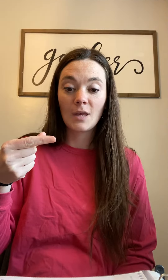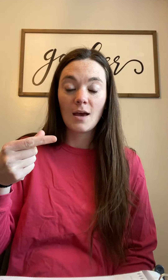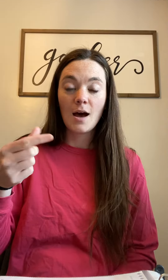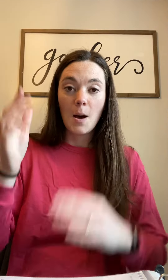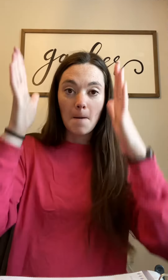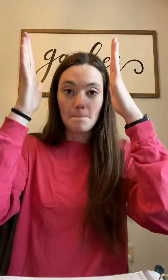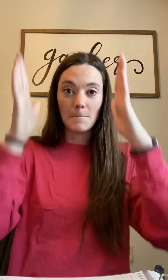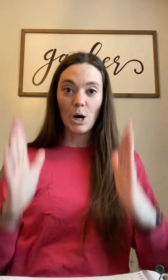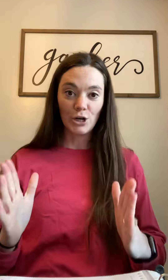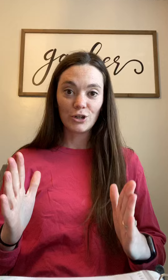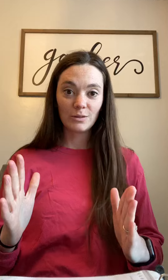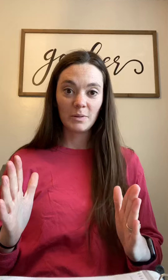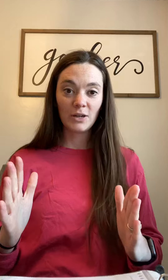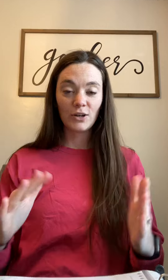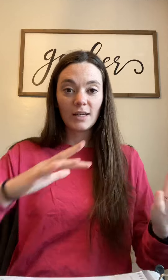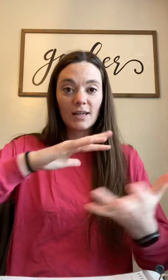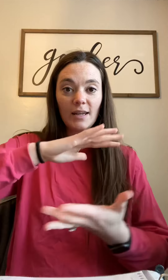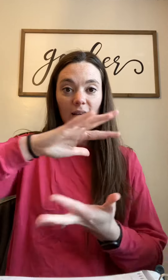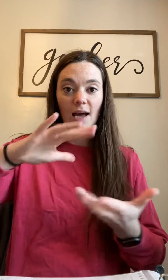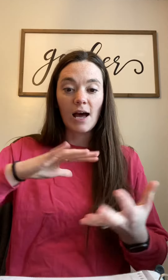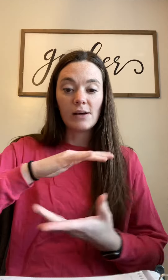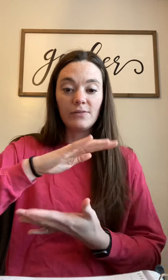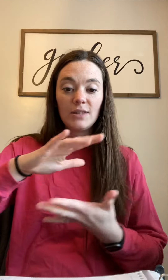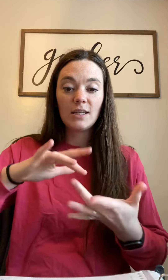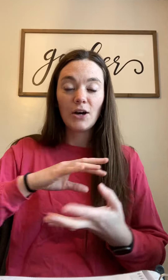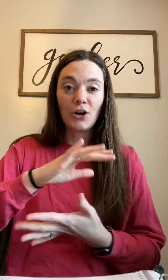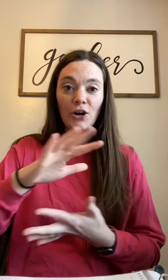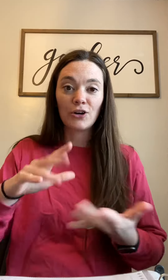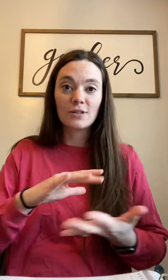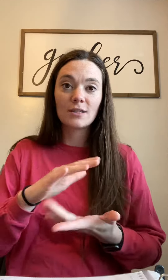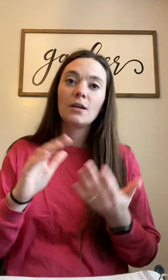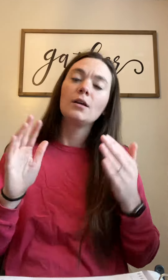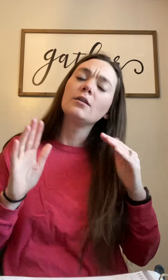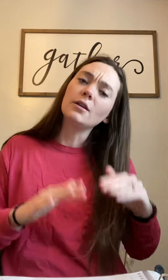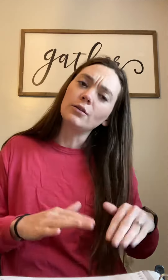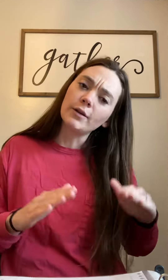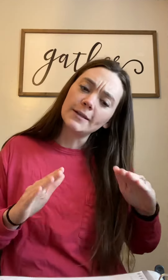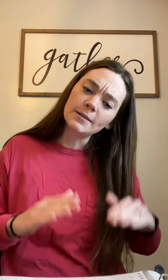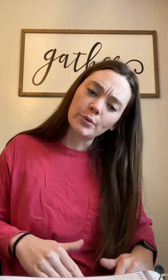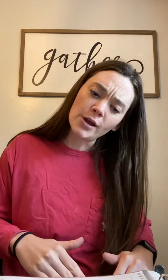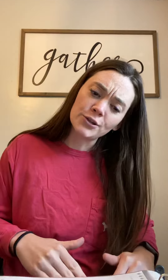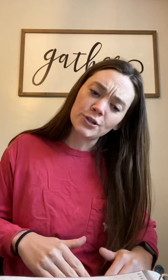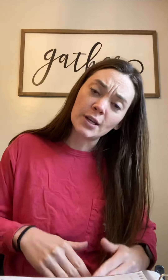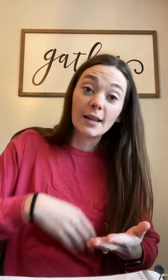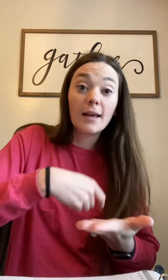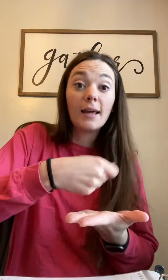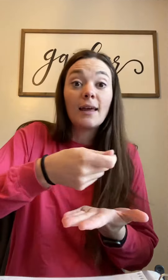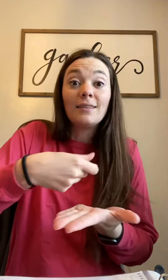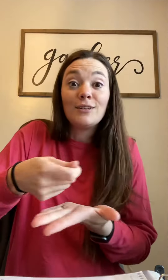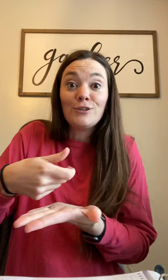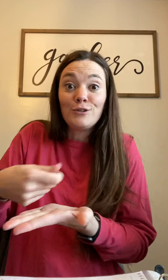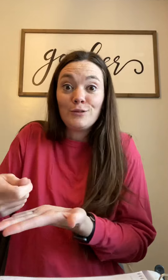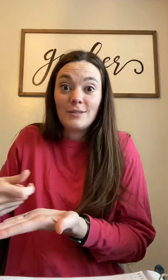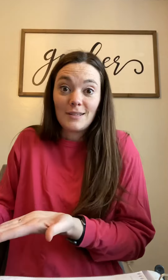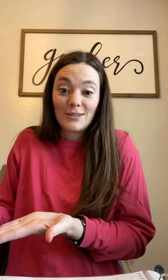Modern Period of the Arts. The Great Depression and the New Deal.